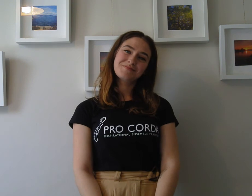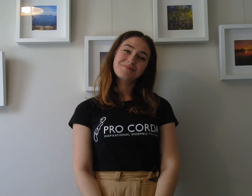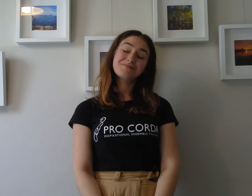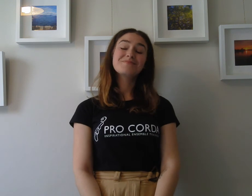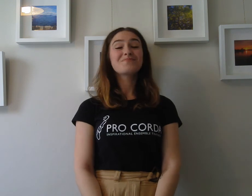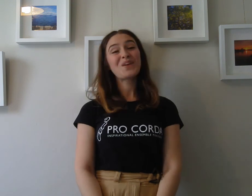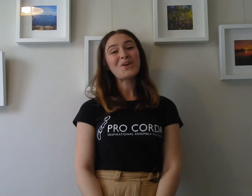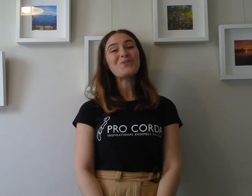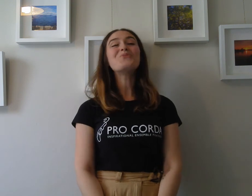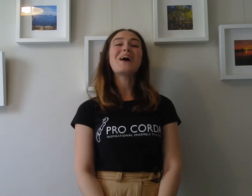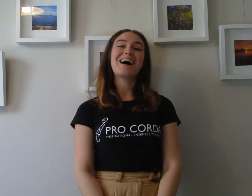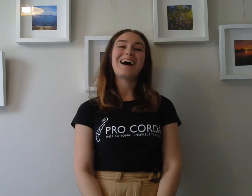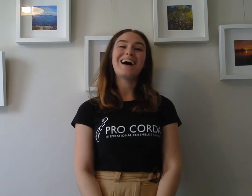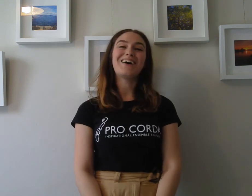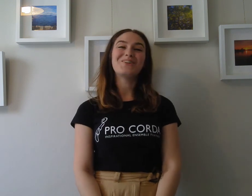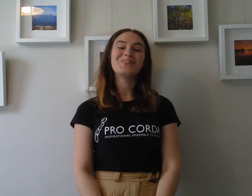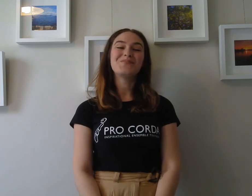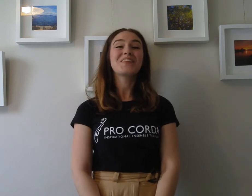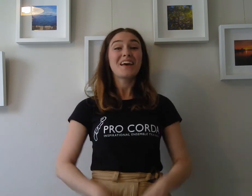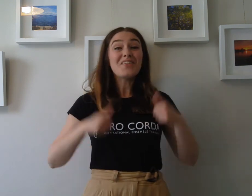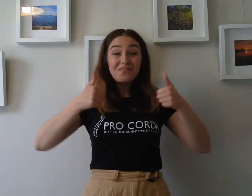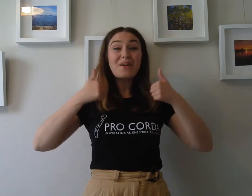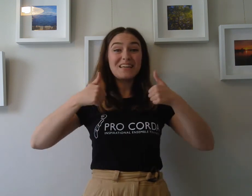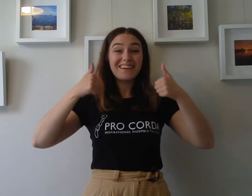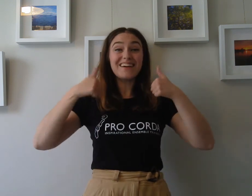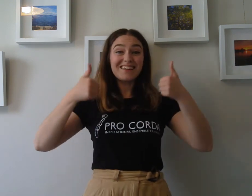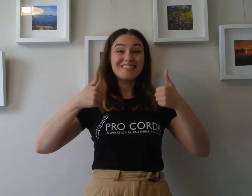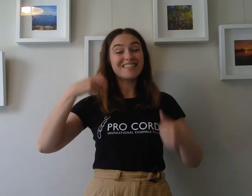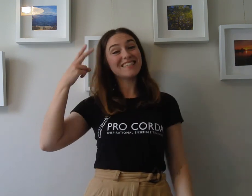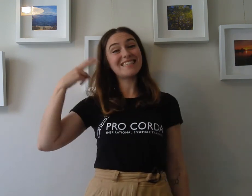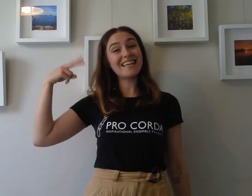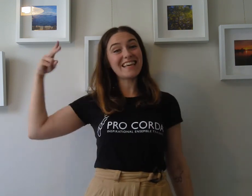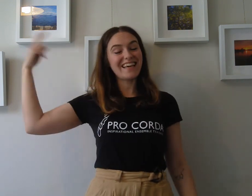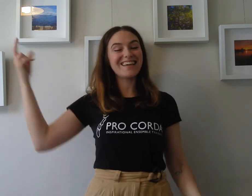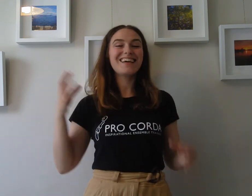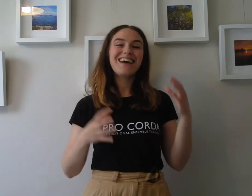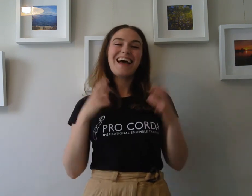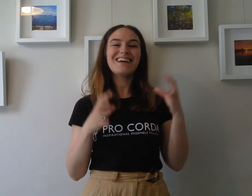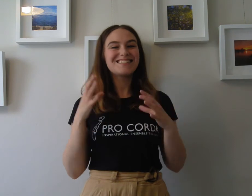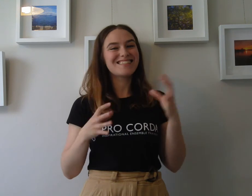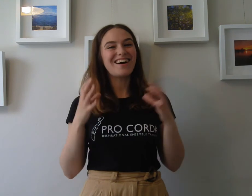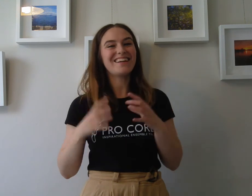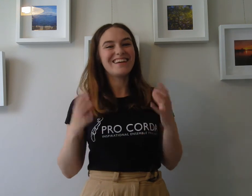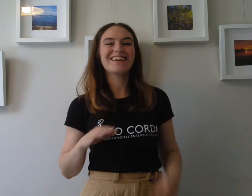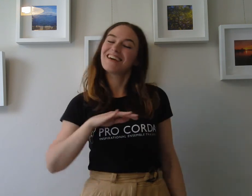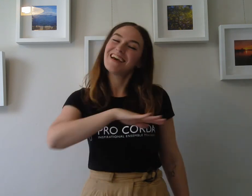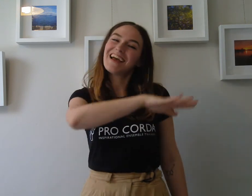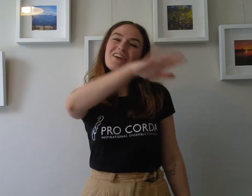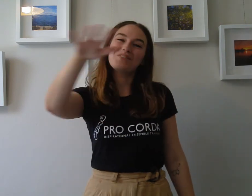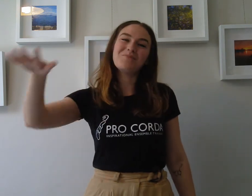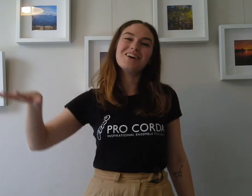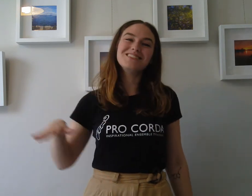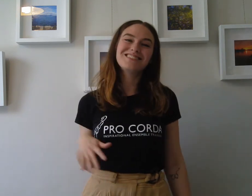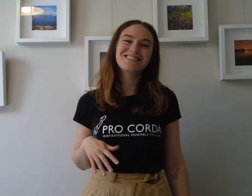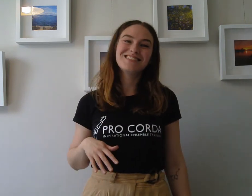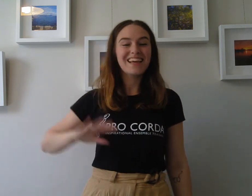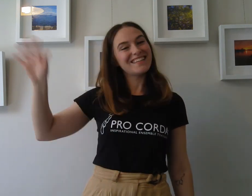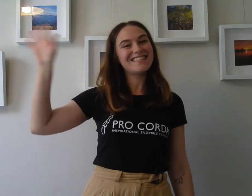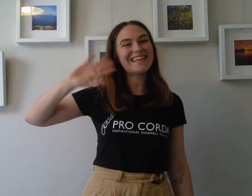Wow! Very good! Singing and signing Everyone! See